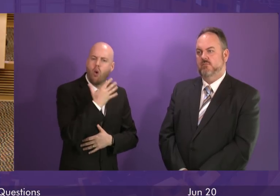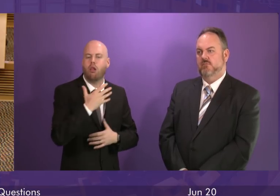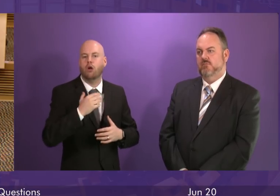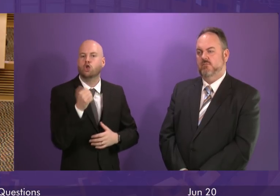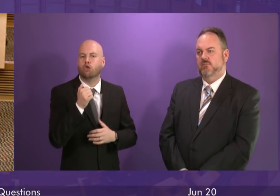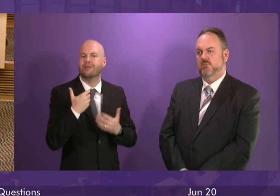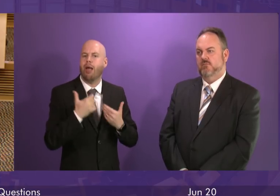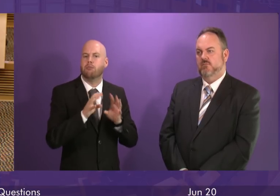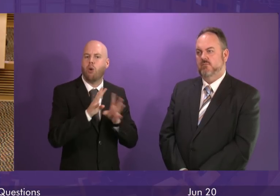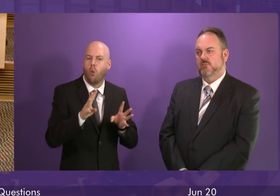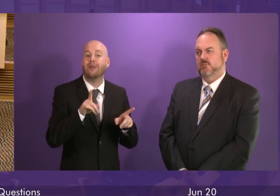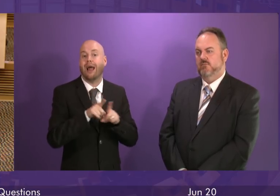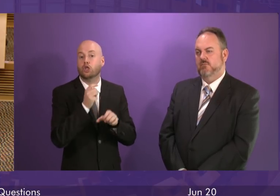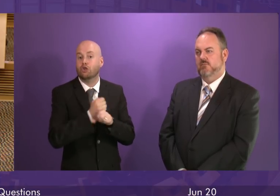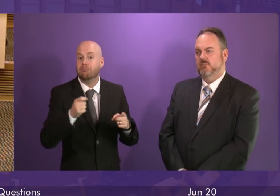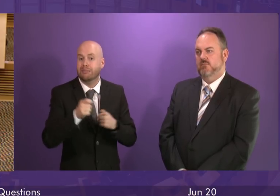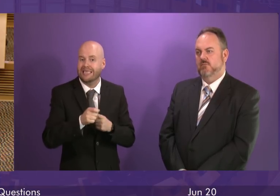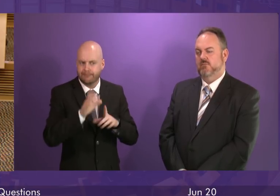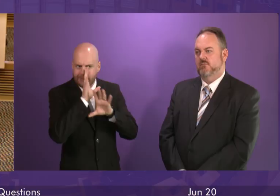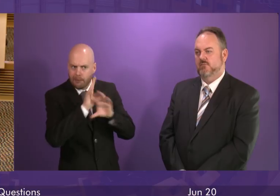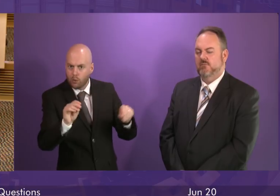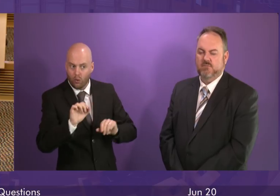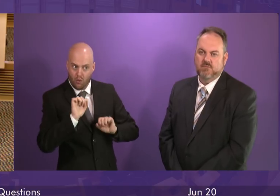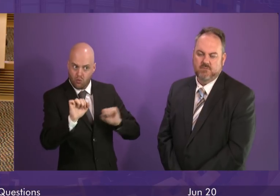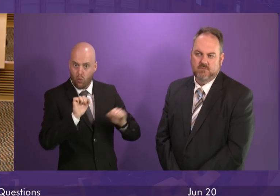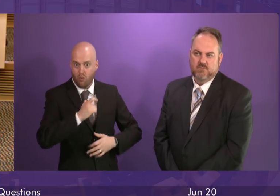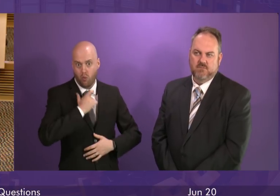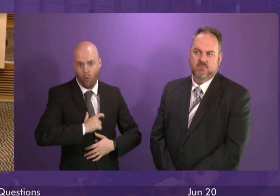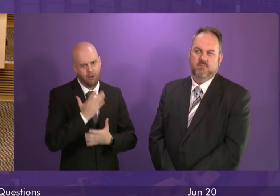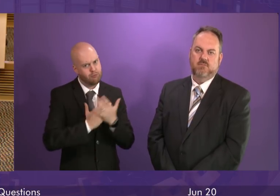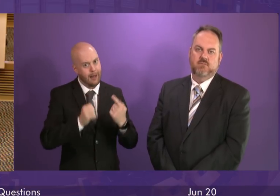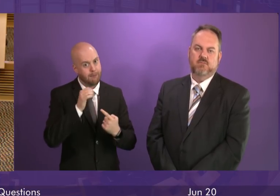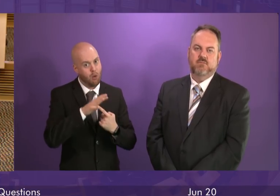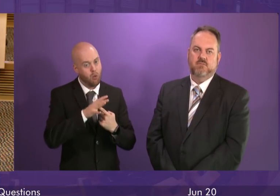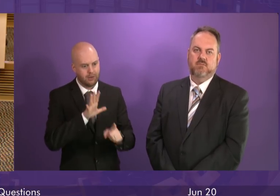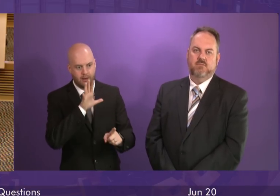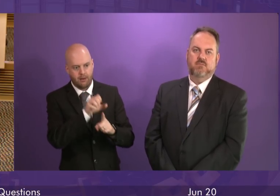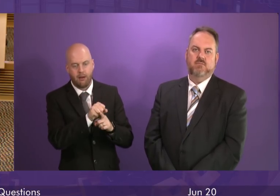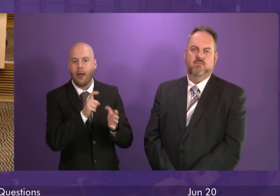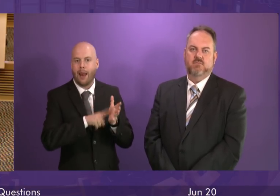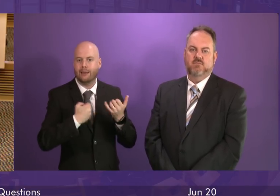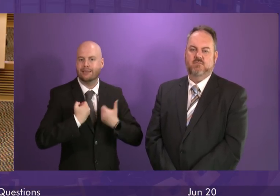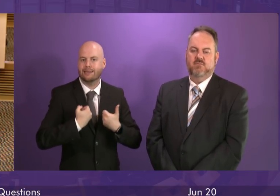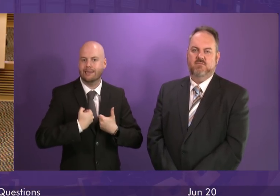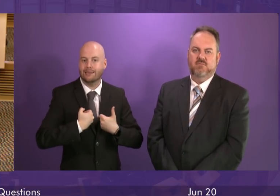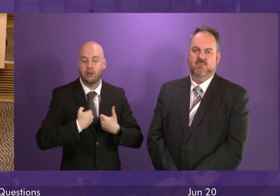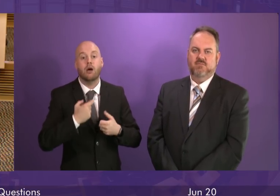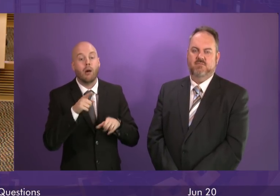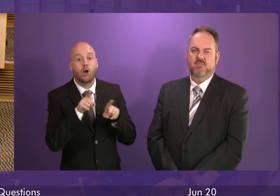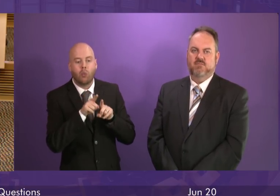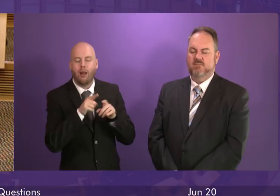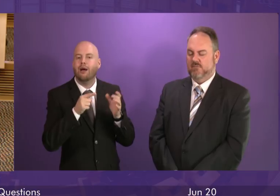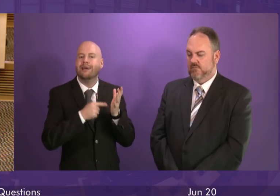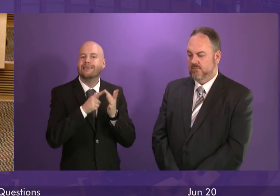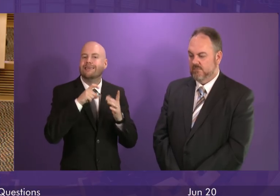to highlight the important role they play not only in the early diagnosis and management of Lyme disease cases but also in promoting awareness of ticks and